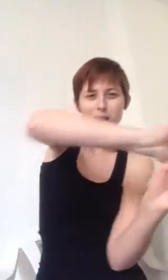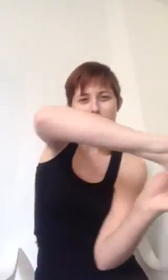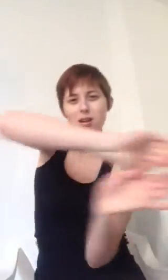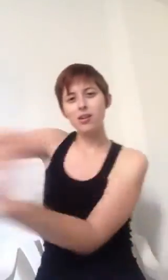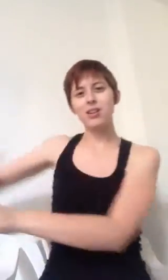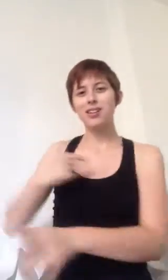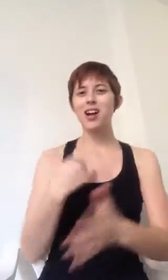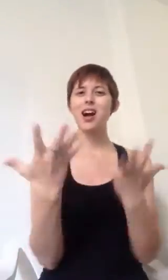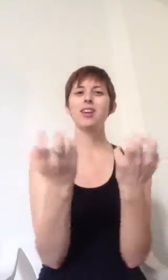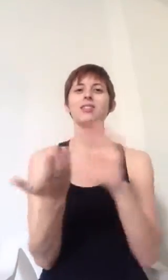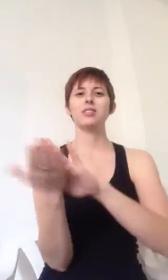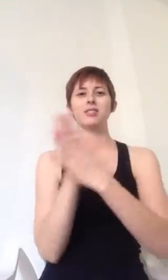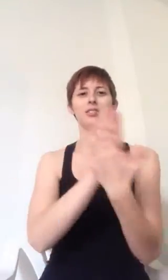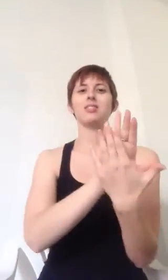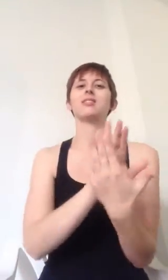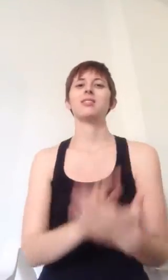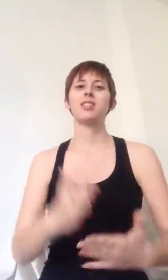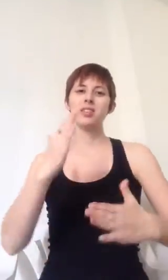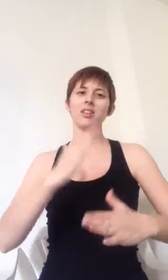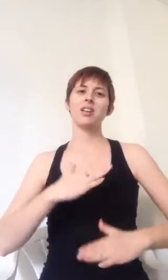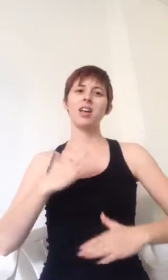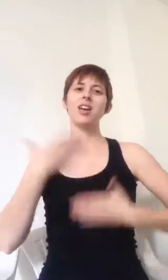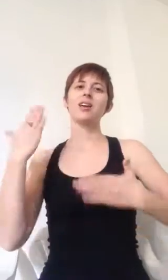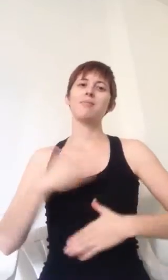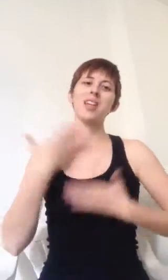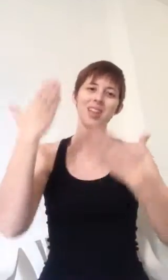be, I just wanna feel happy